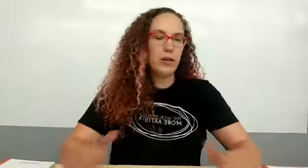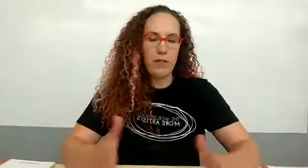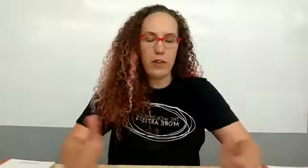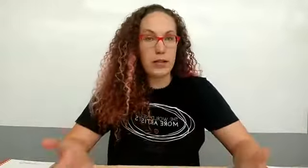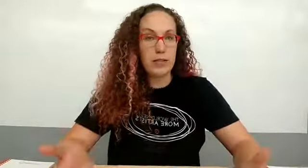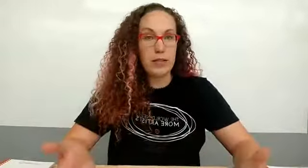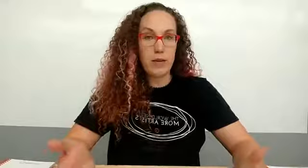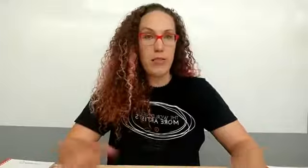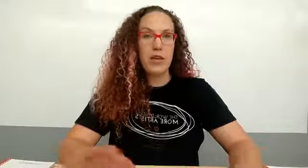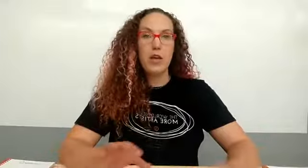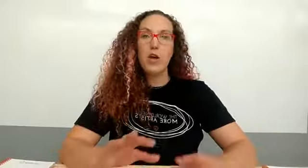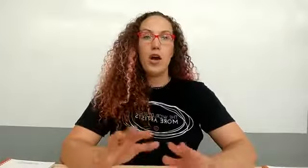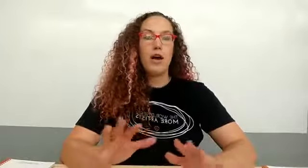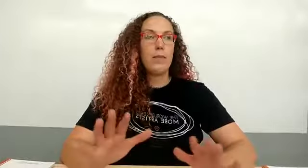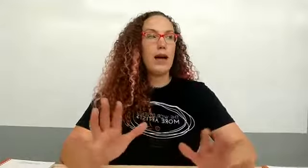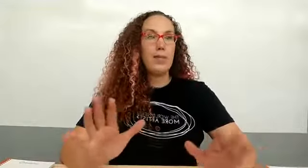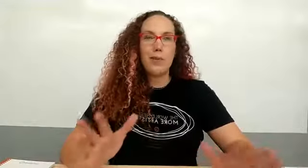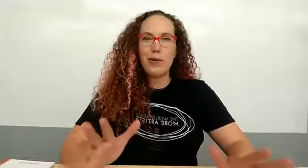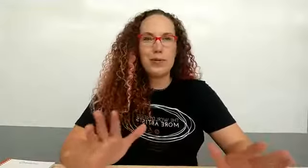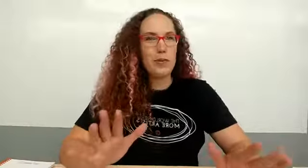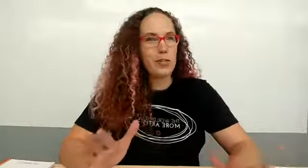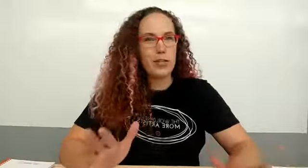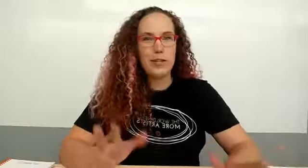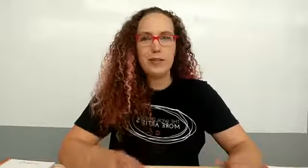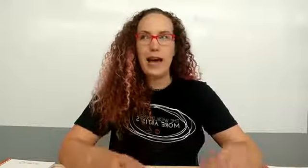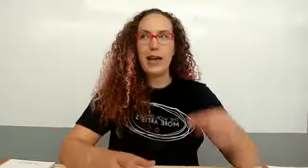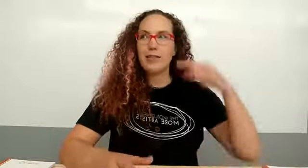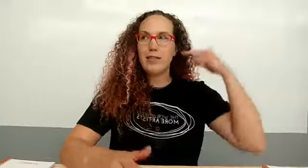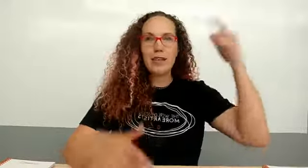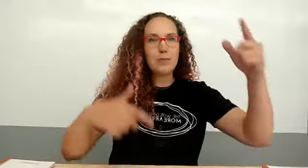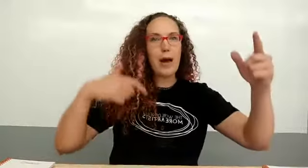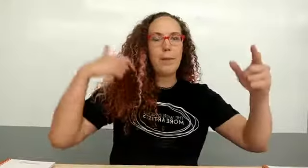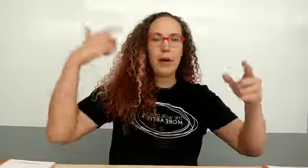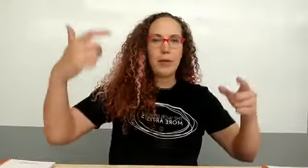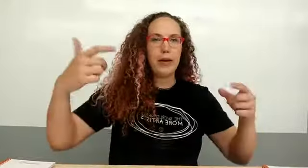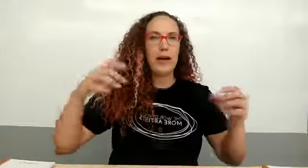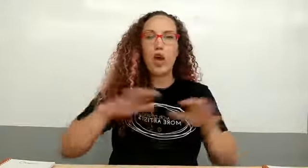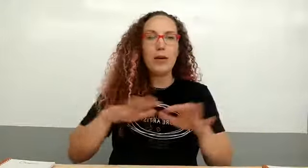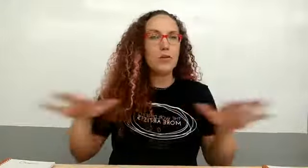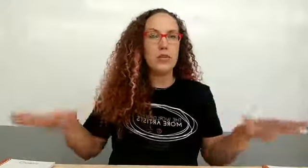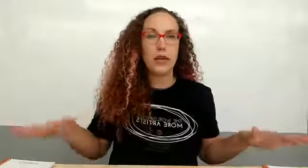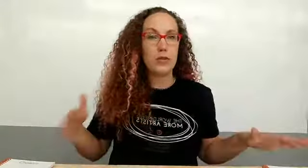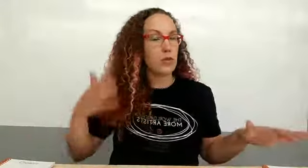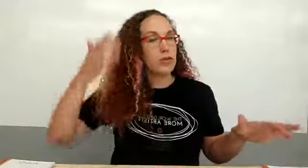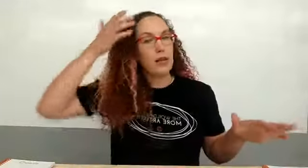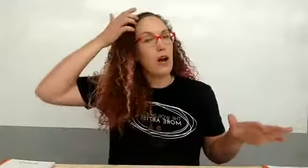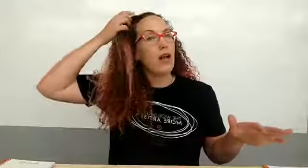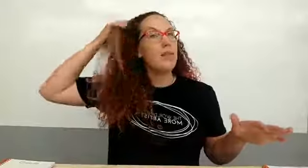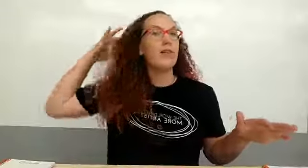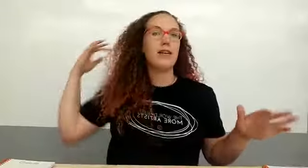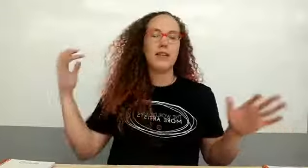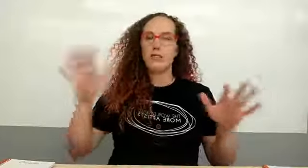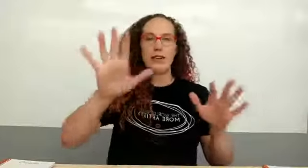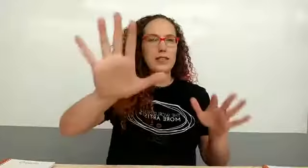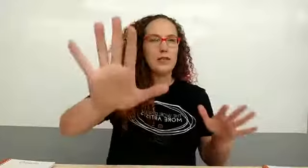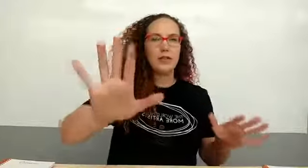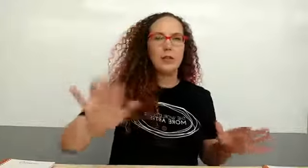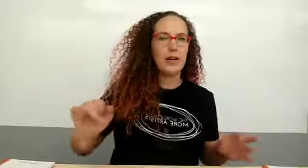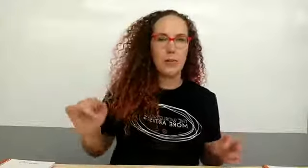and for the rest of this month um i'm gonna post some questions as things pop in my brain and all i'm doing is crowdsourcing all i'm doing it's very similar to the one i